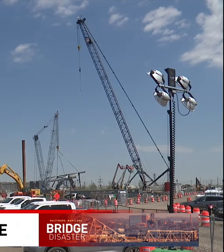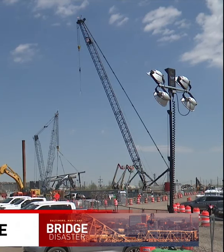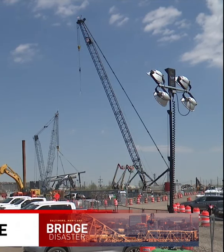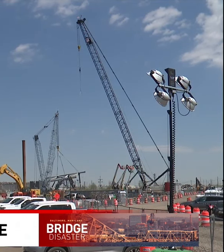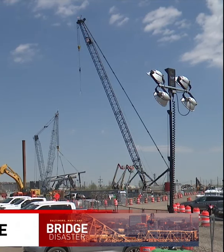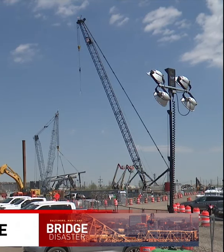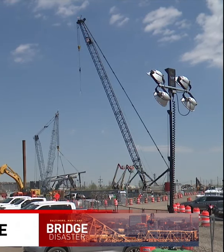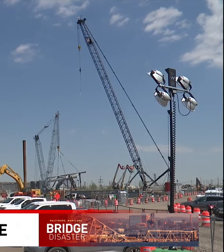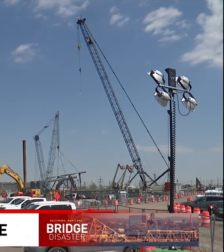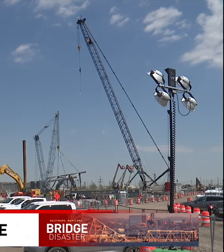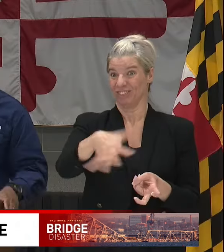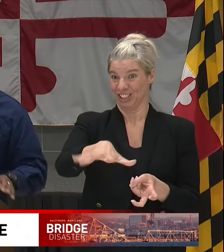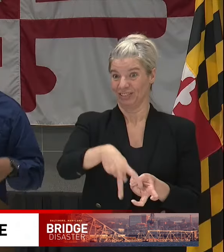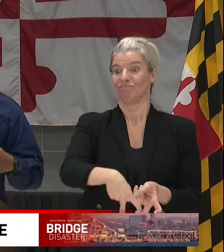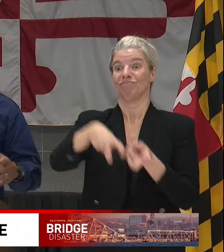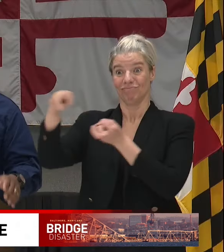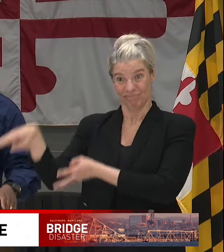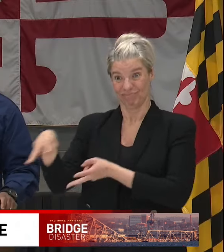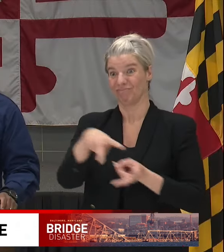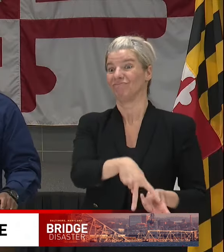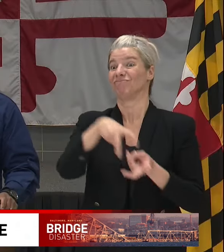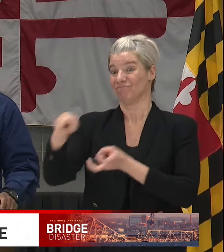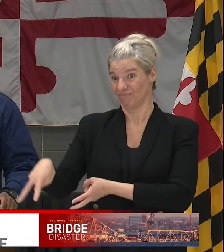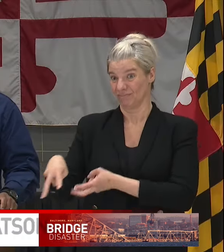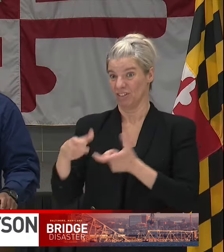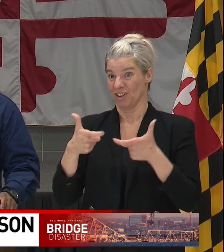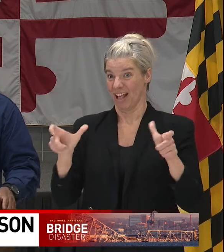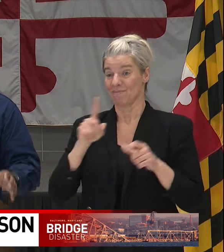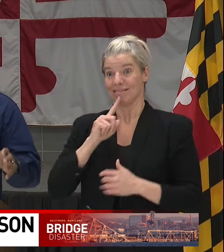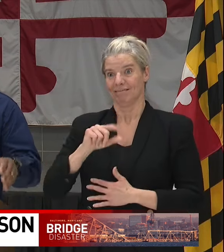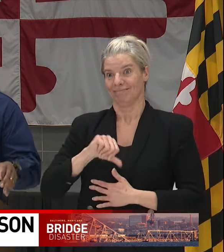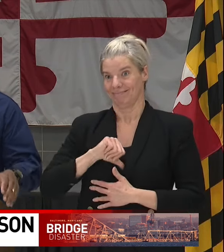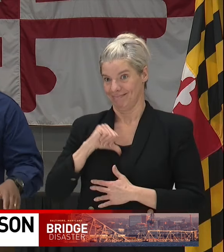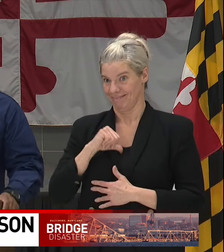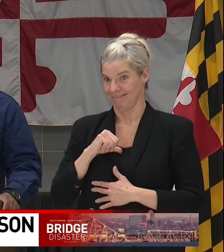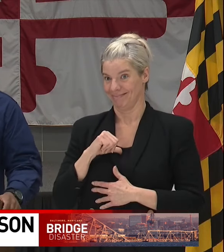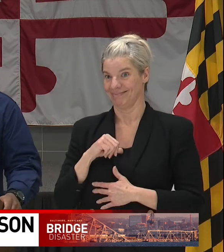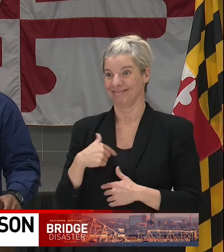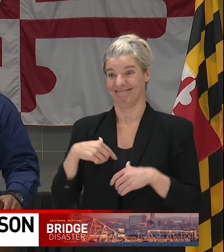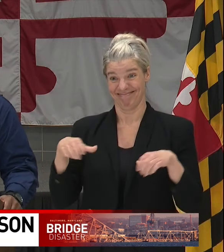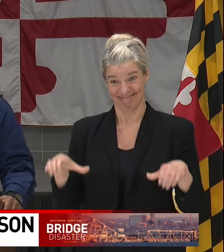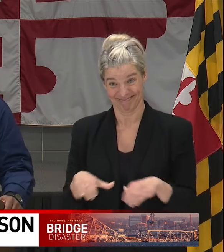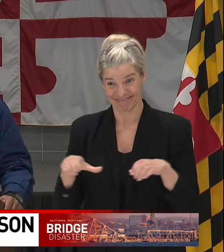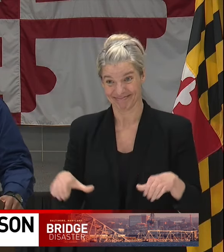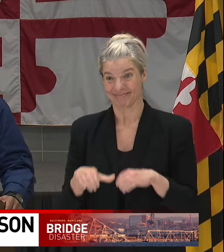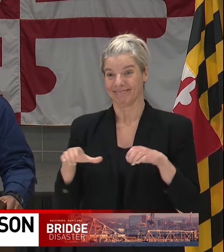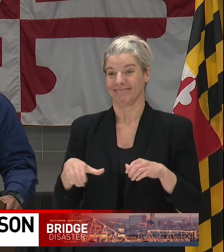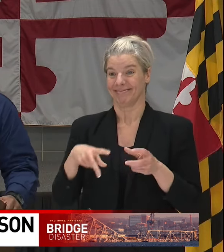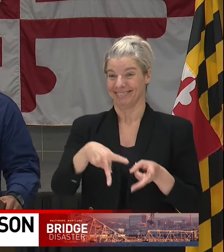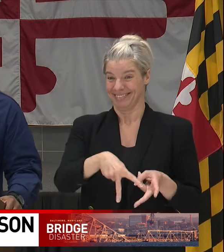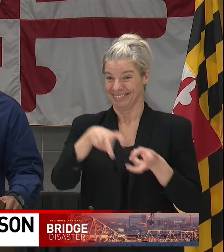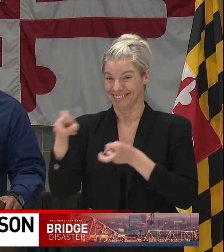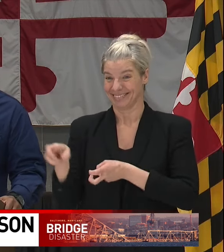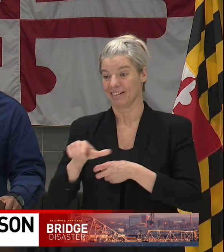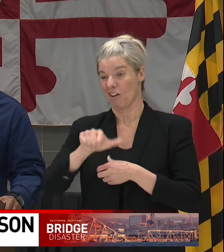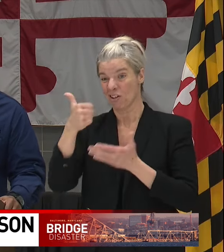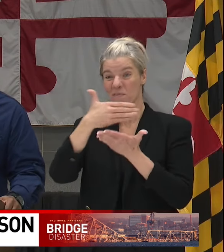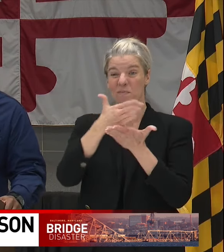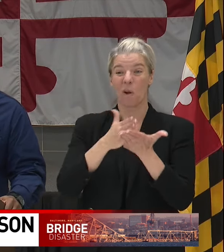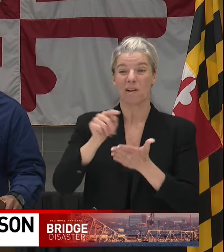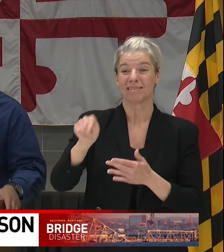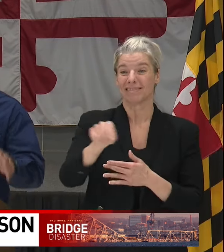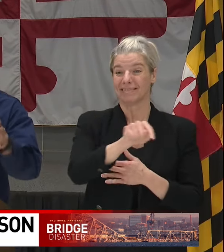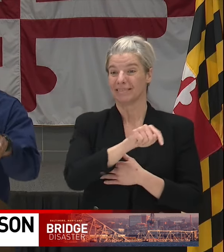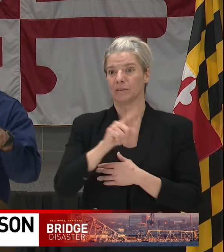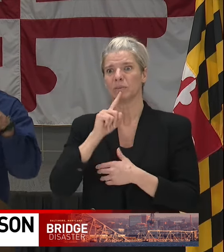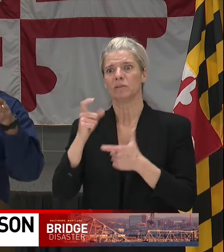submerged sections of the bridge removed. I'm proud to share that we are actively removing yet another large section